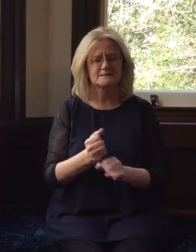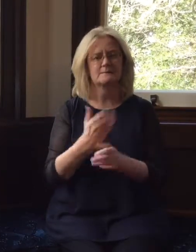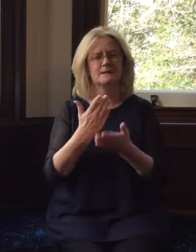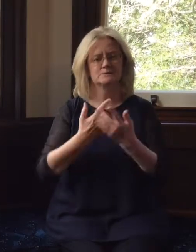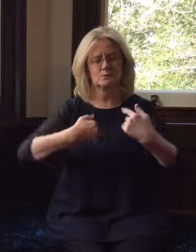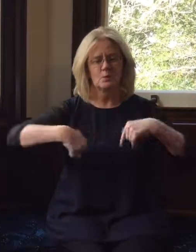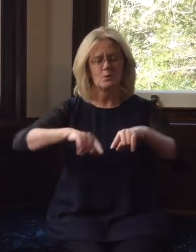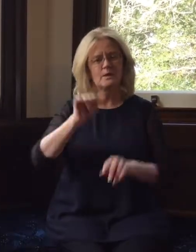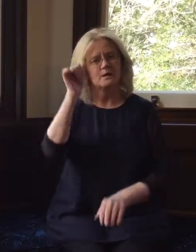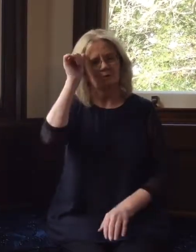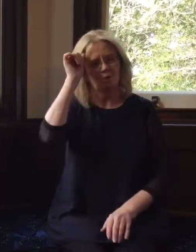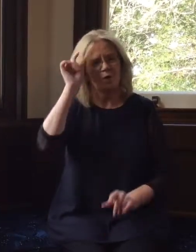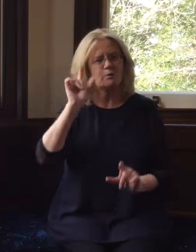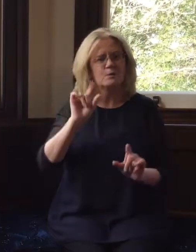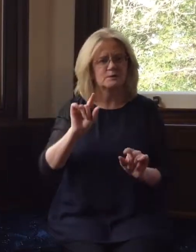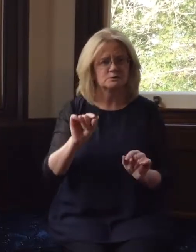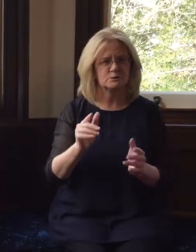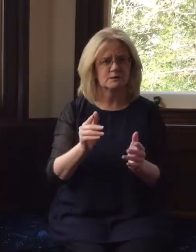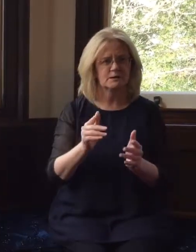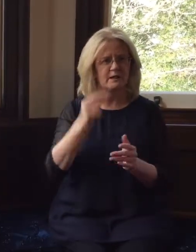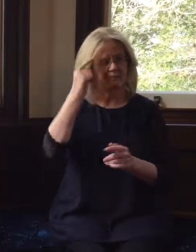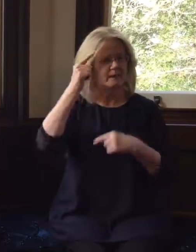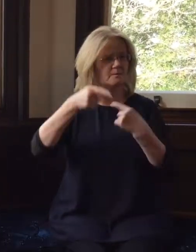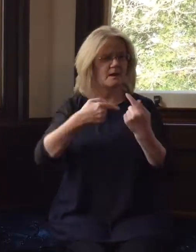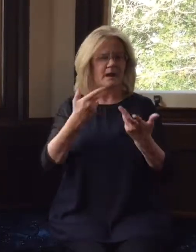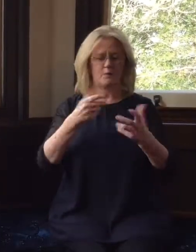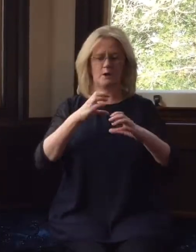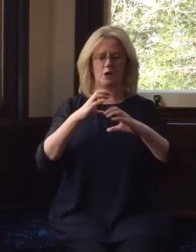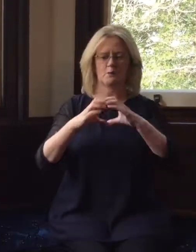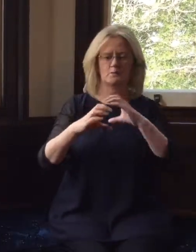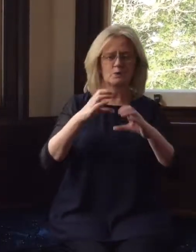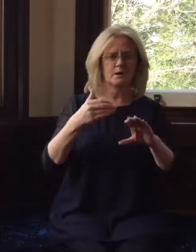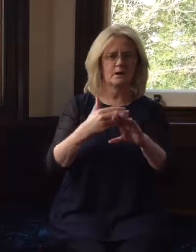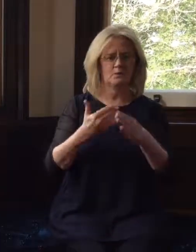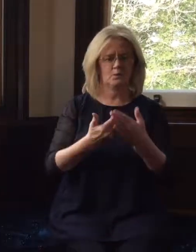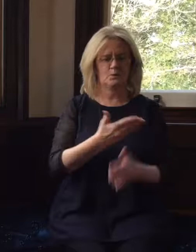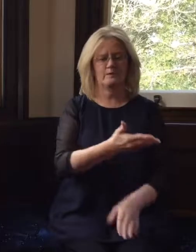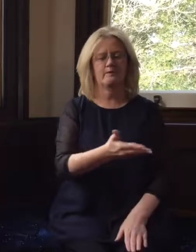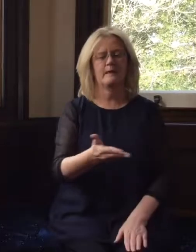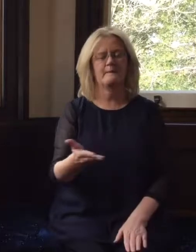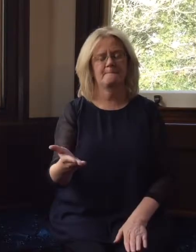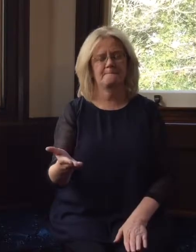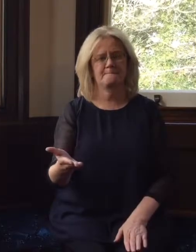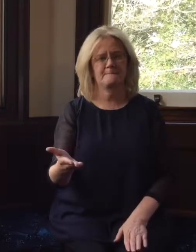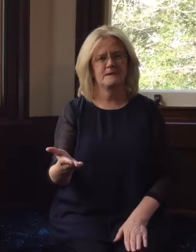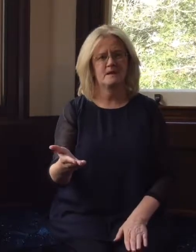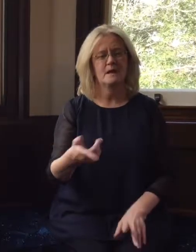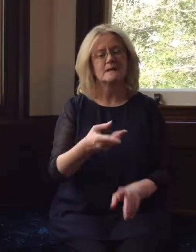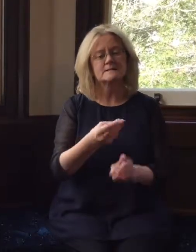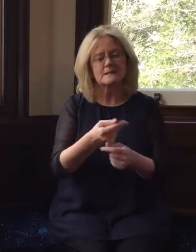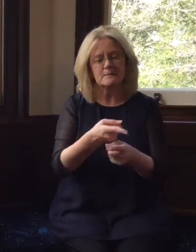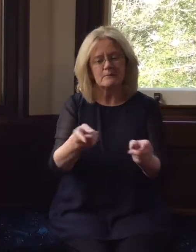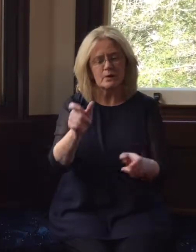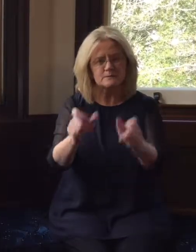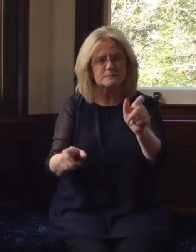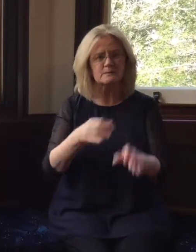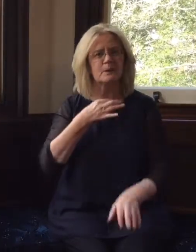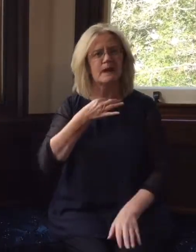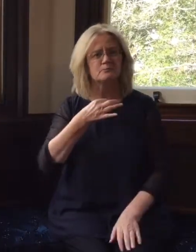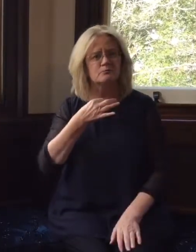what we are doing and how we are communicating and working with people that may be vulnerable or at risk.